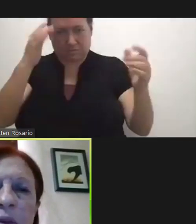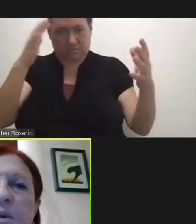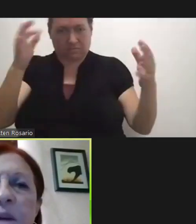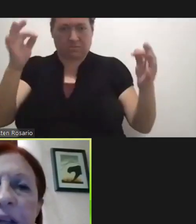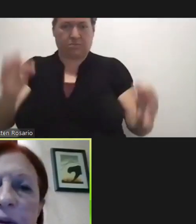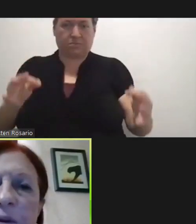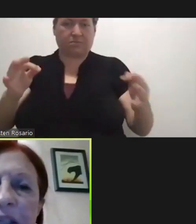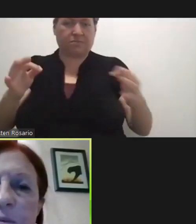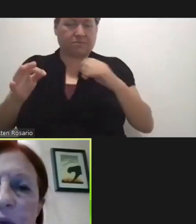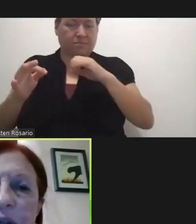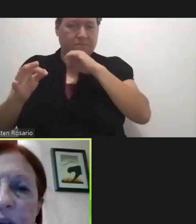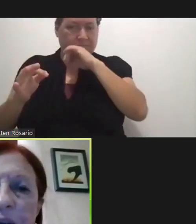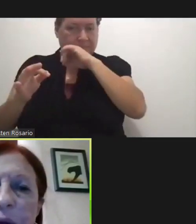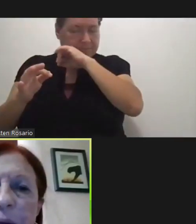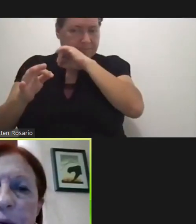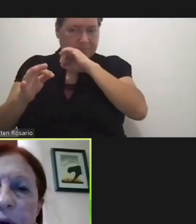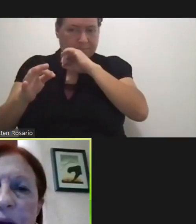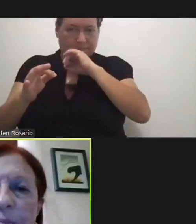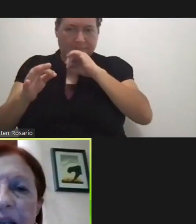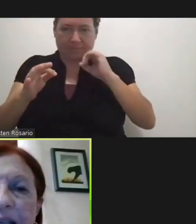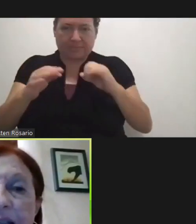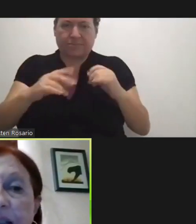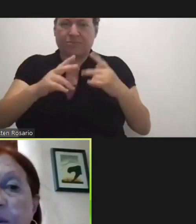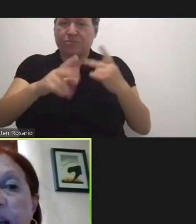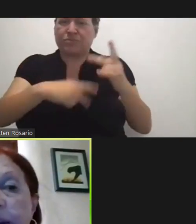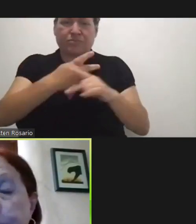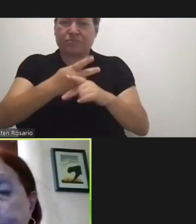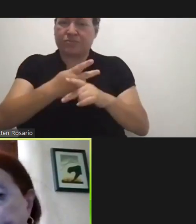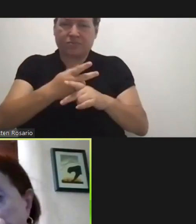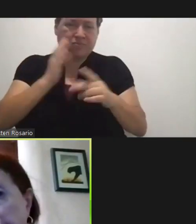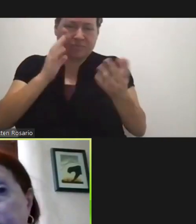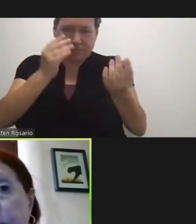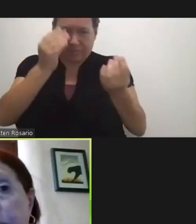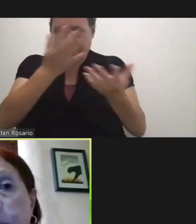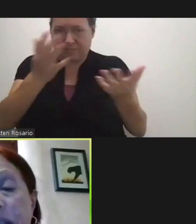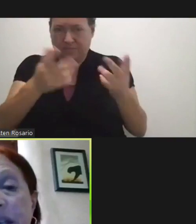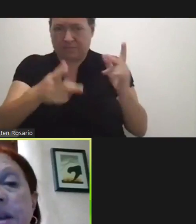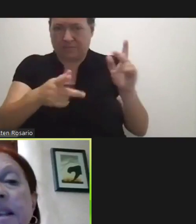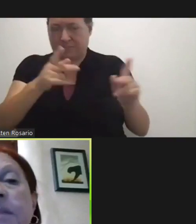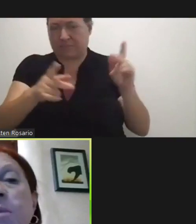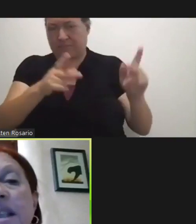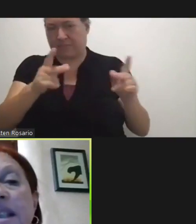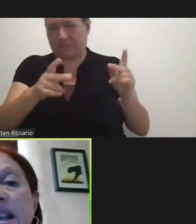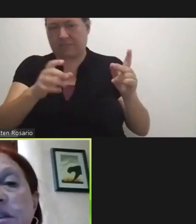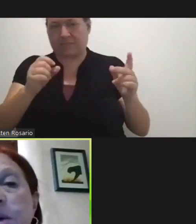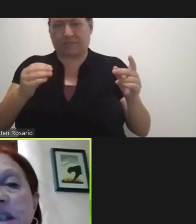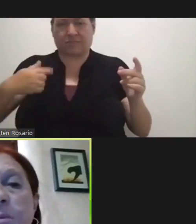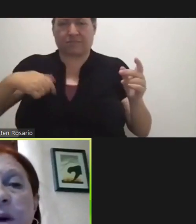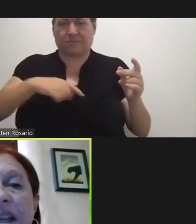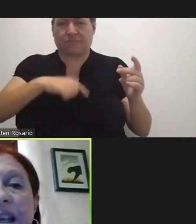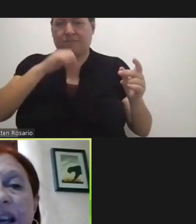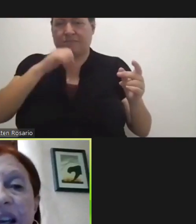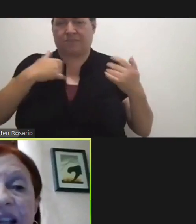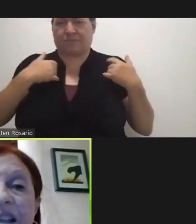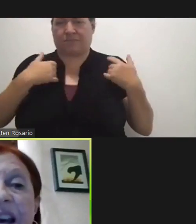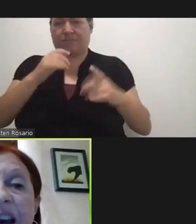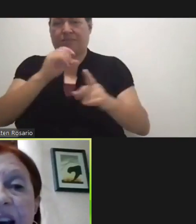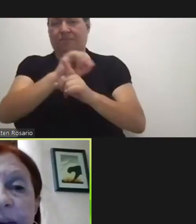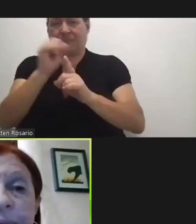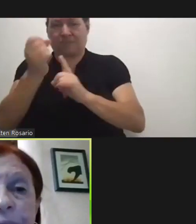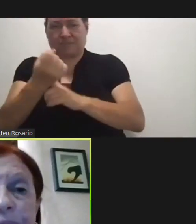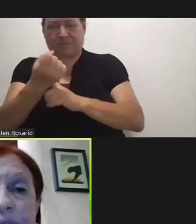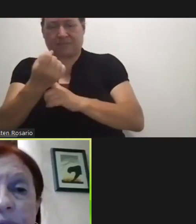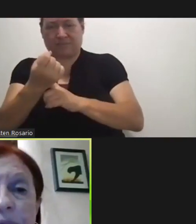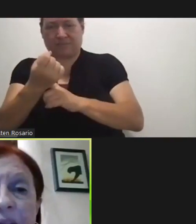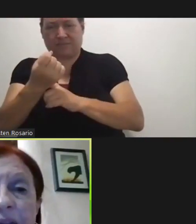What Sort Of Notice Would You Give People I Mean So That We Don't End Up With A Situation Where They're In The